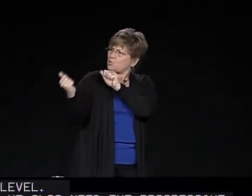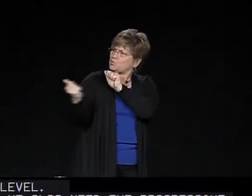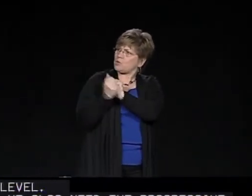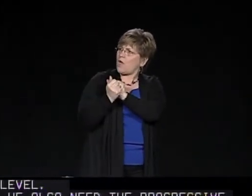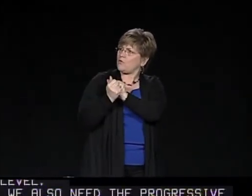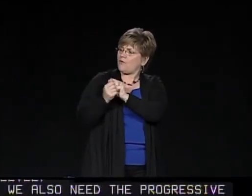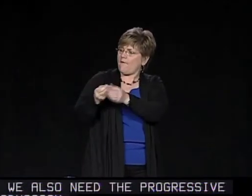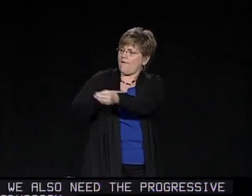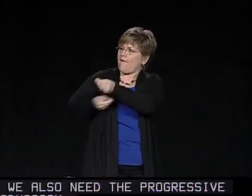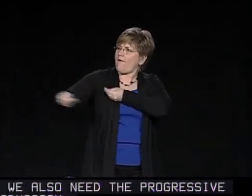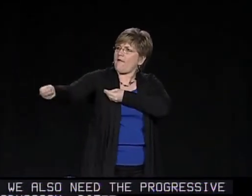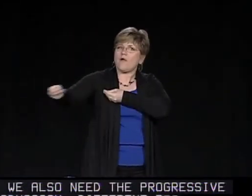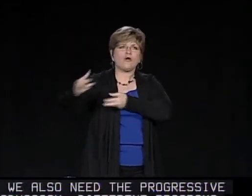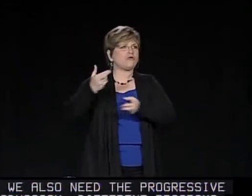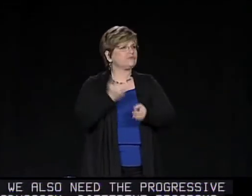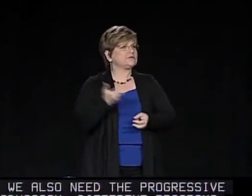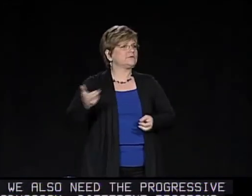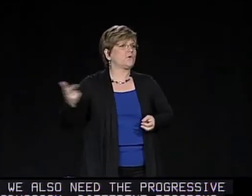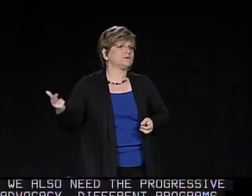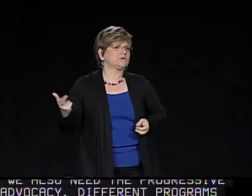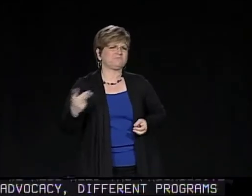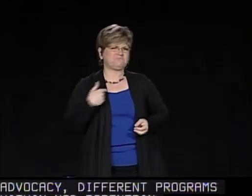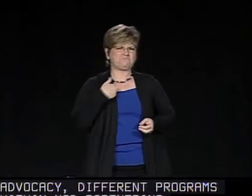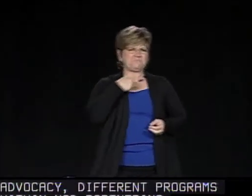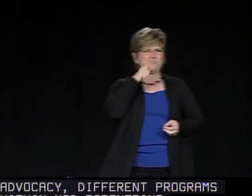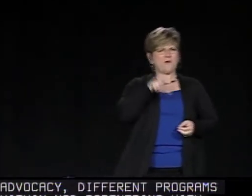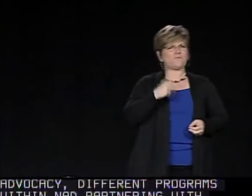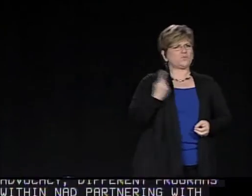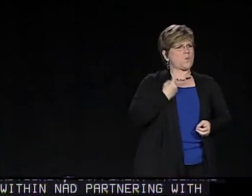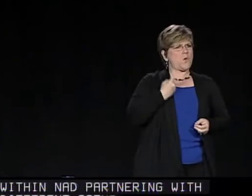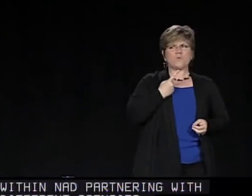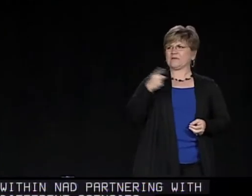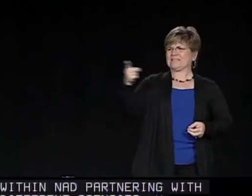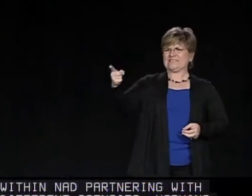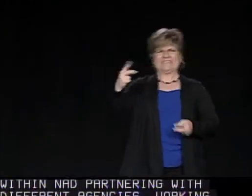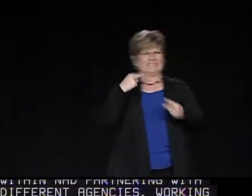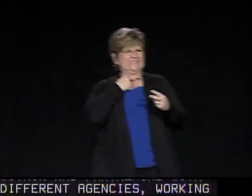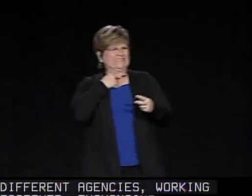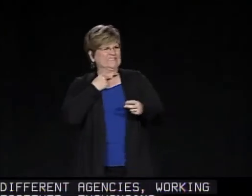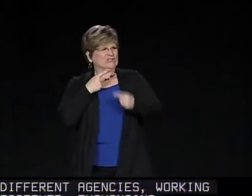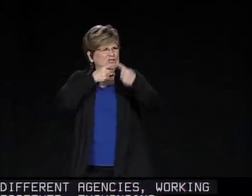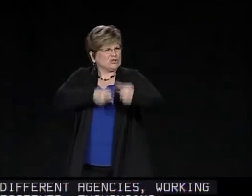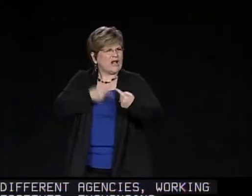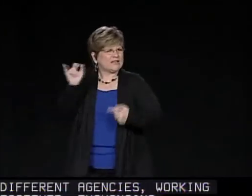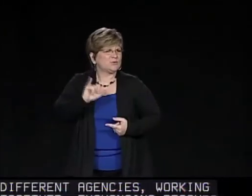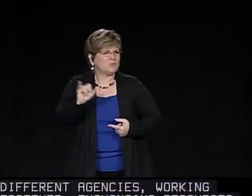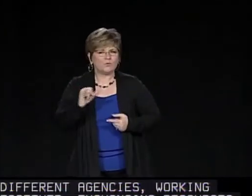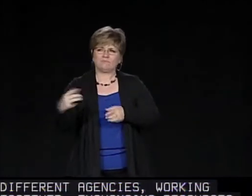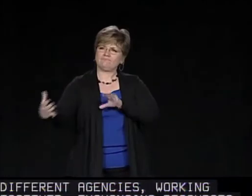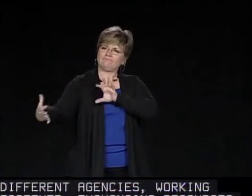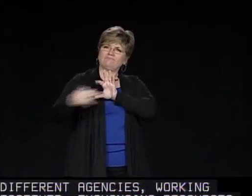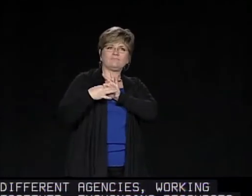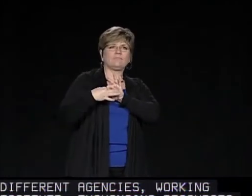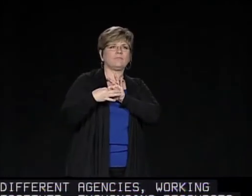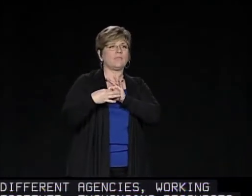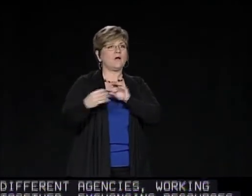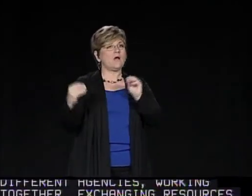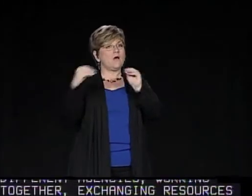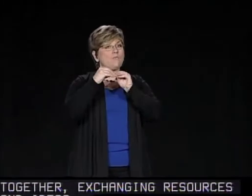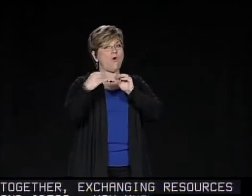agencies. Working together. Exchanging resources and ideas. You we're not alone. Other organizations